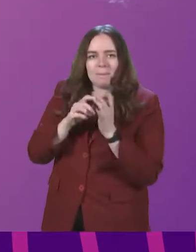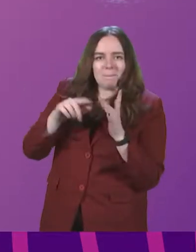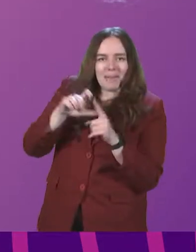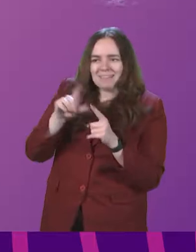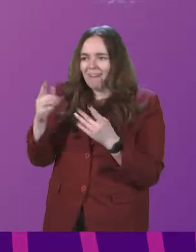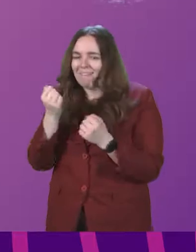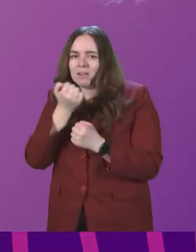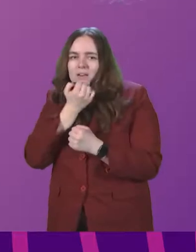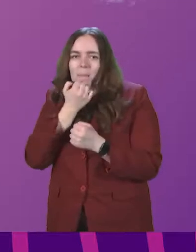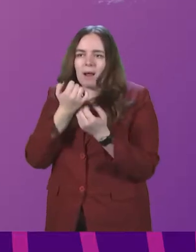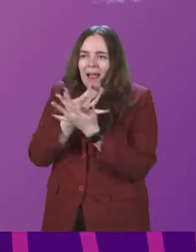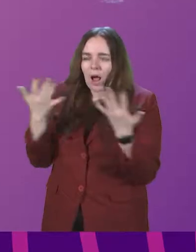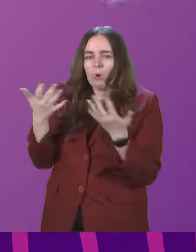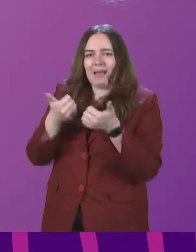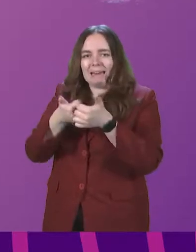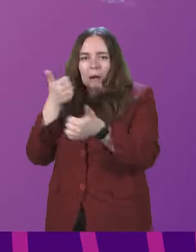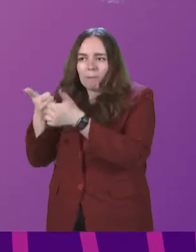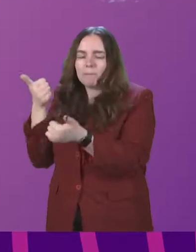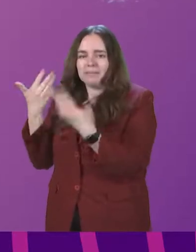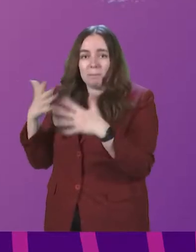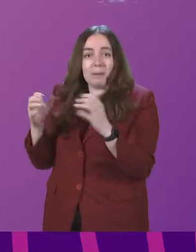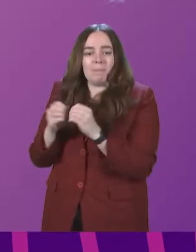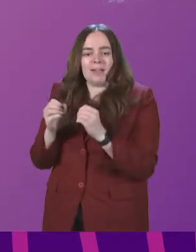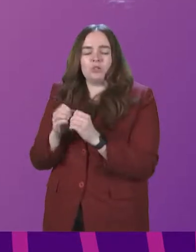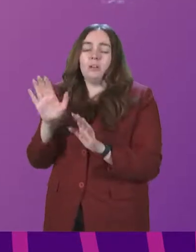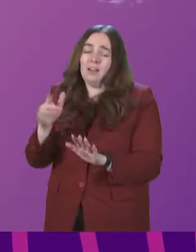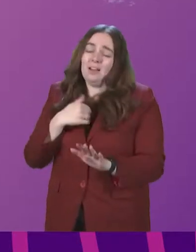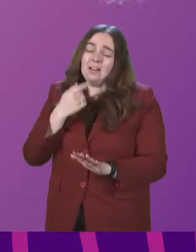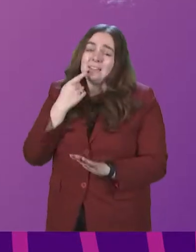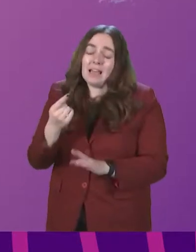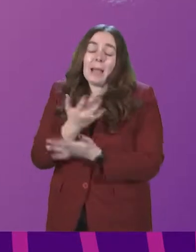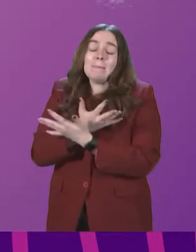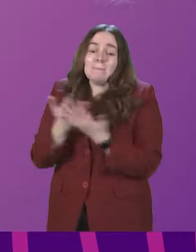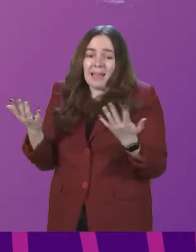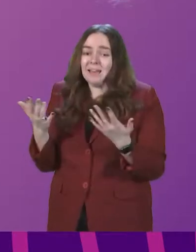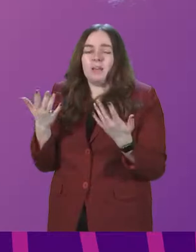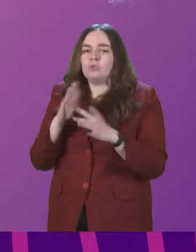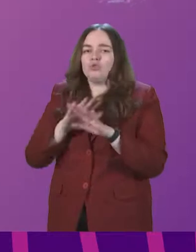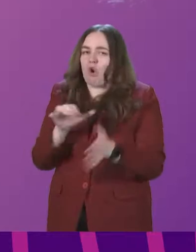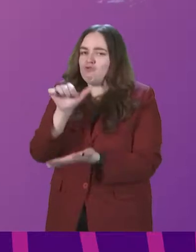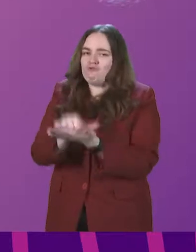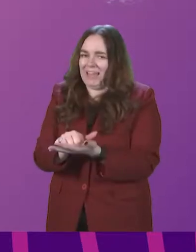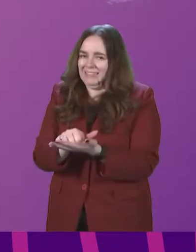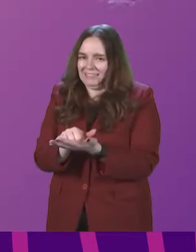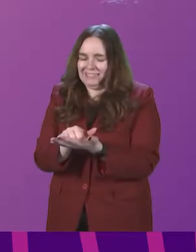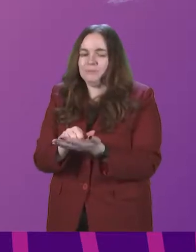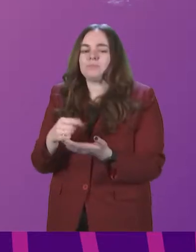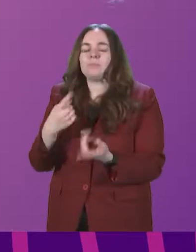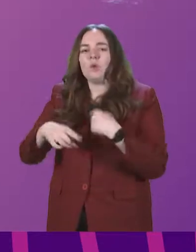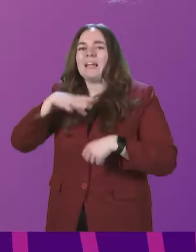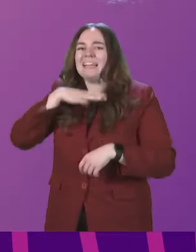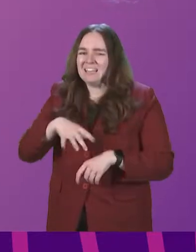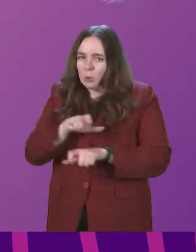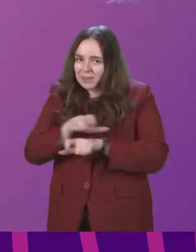with a number of companies mentioned. I would stress that much of it has been inaccurate. We will need to